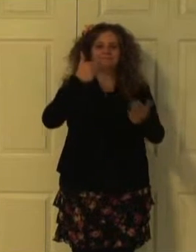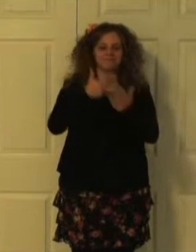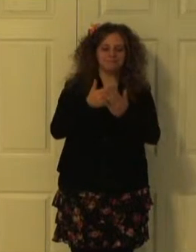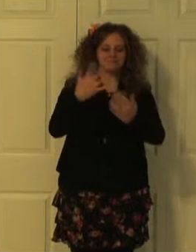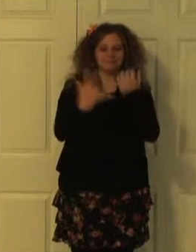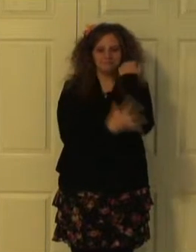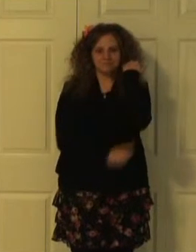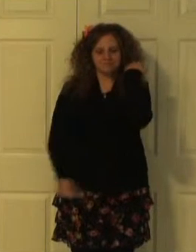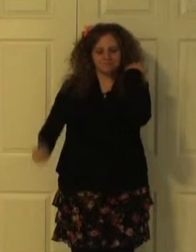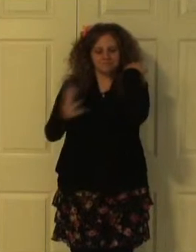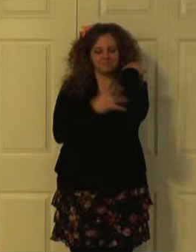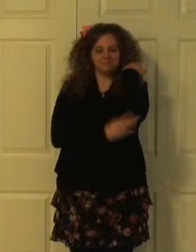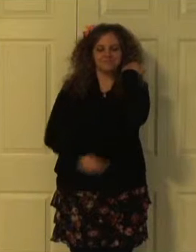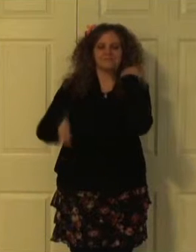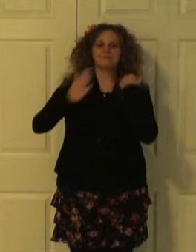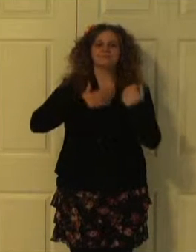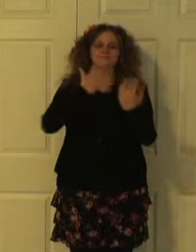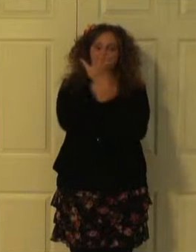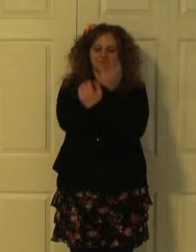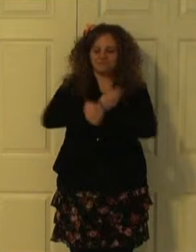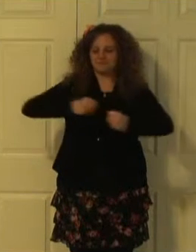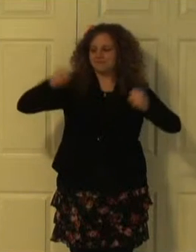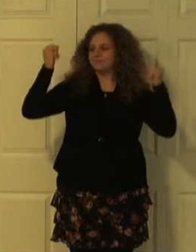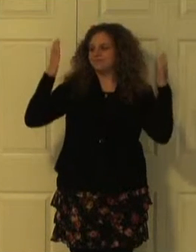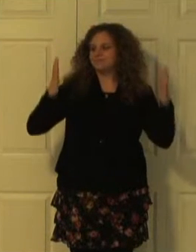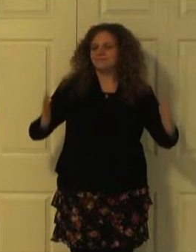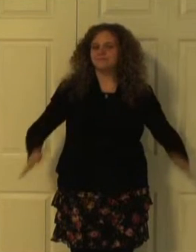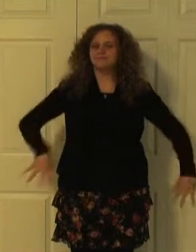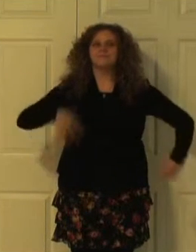Savior's love endures.